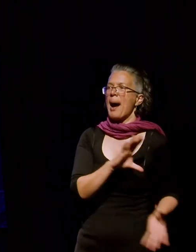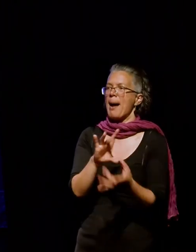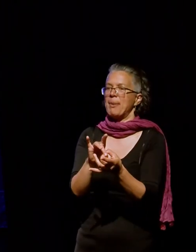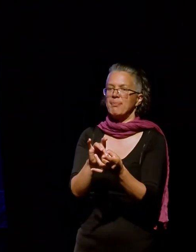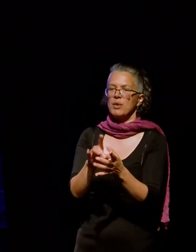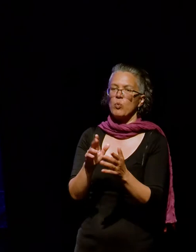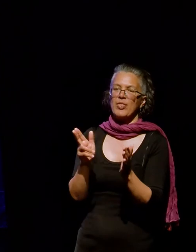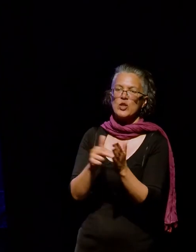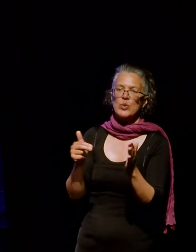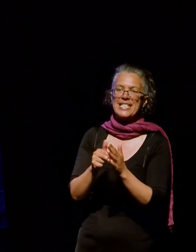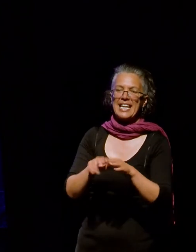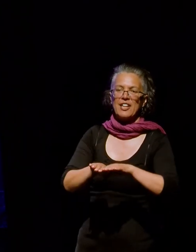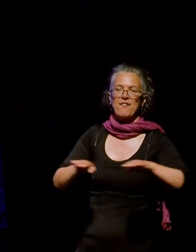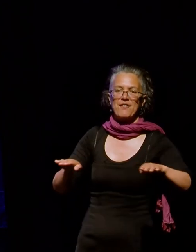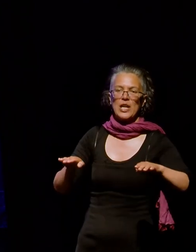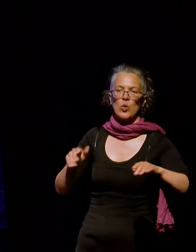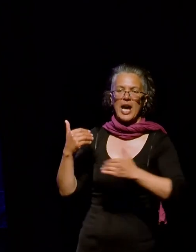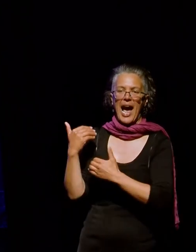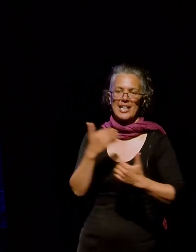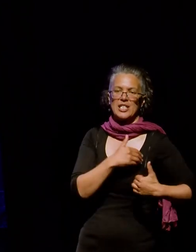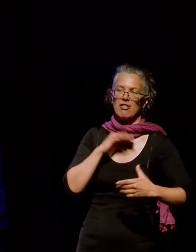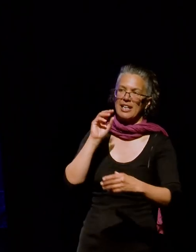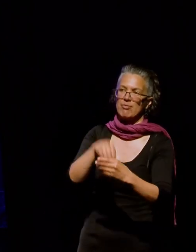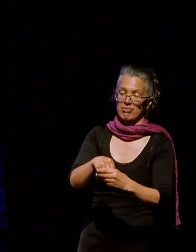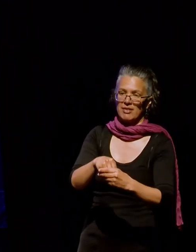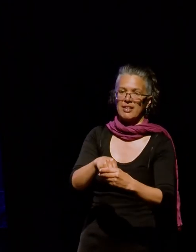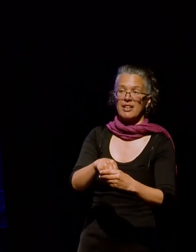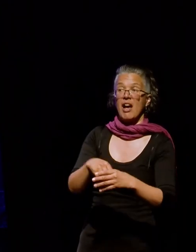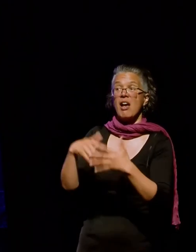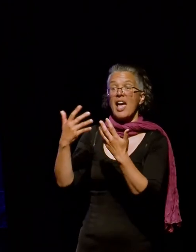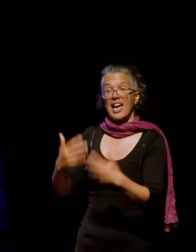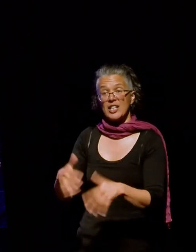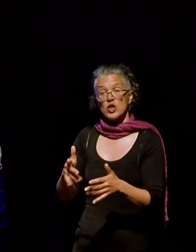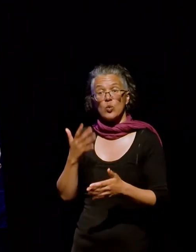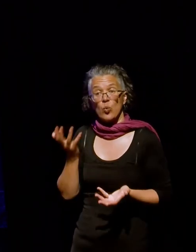Field Artillery, and went to war. In 1916, he was injured at the Soam.